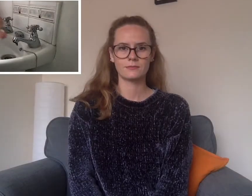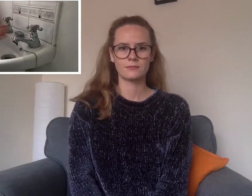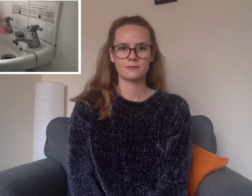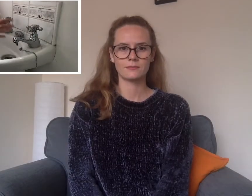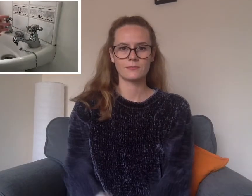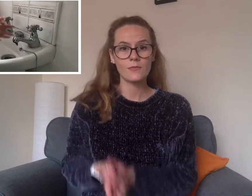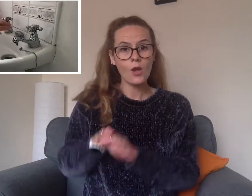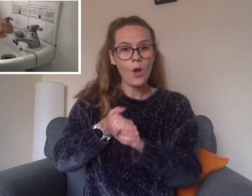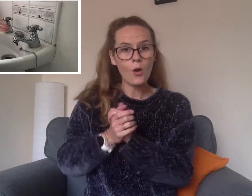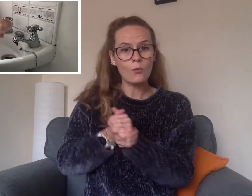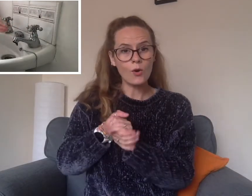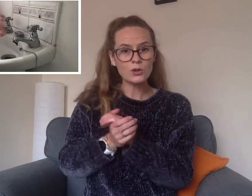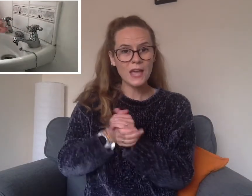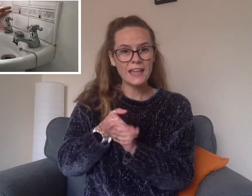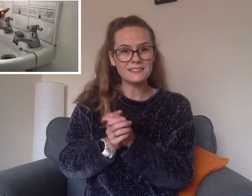Wash hands.